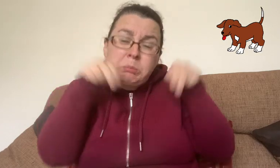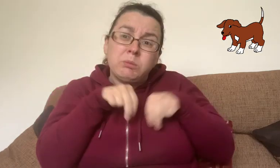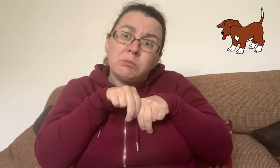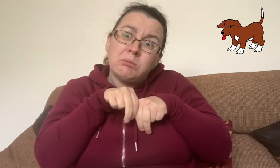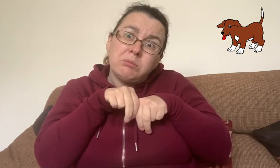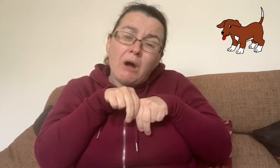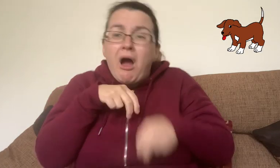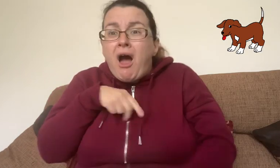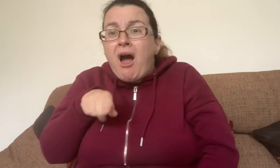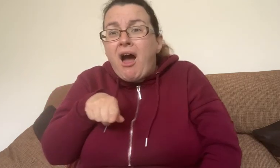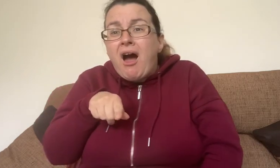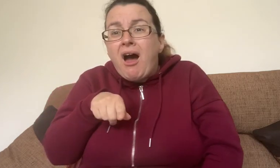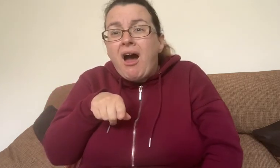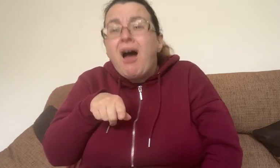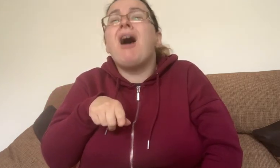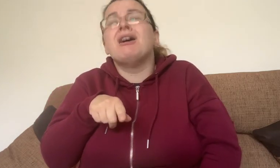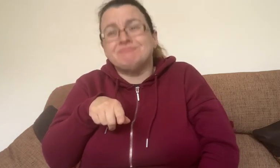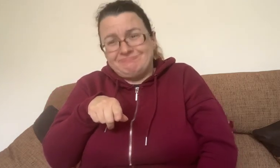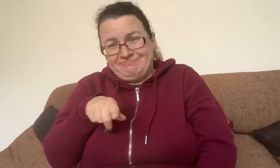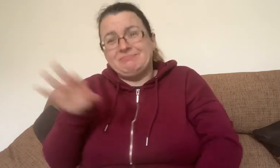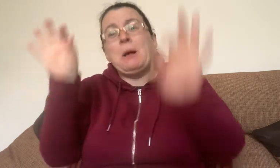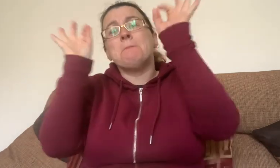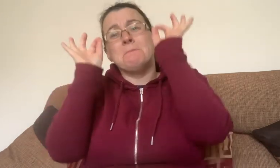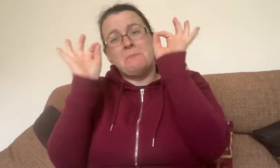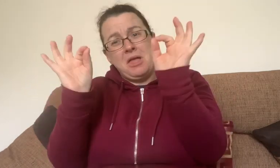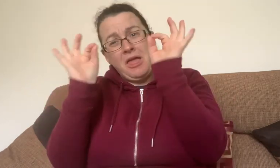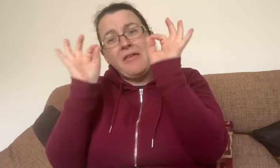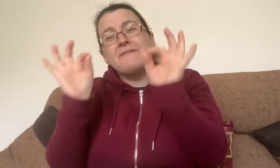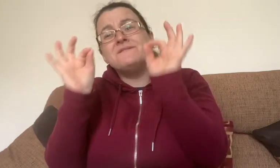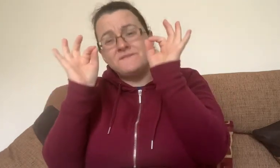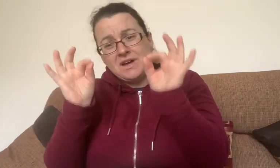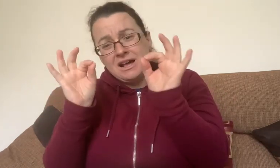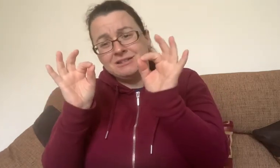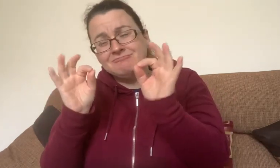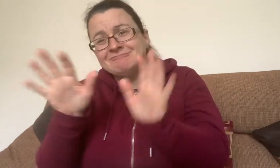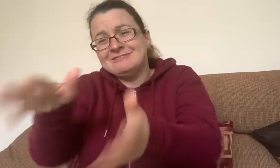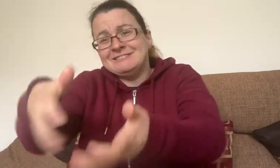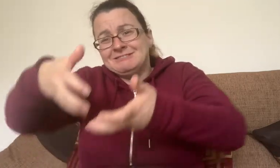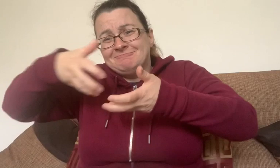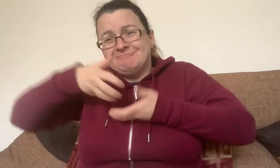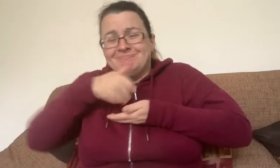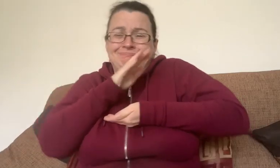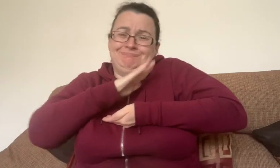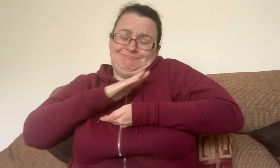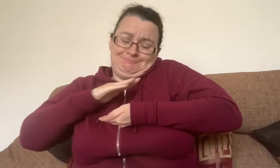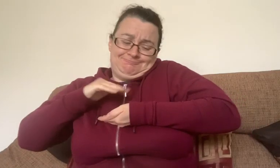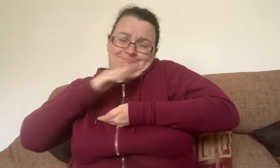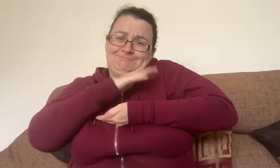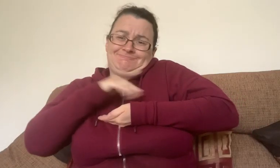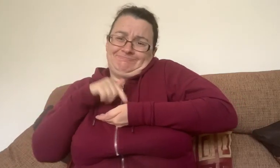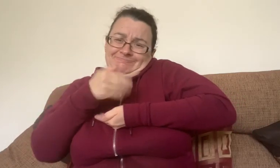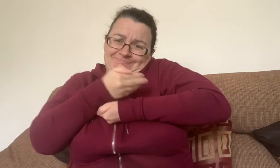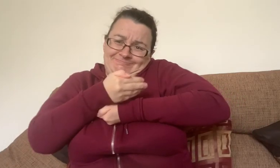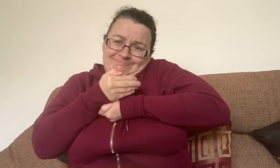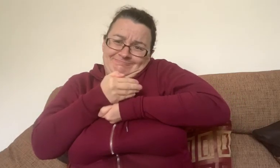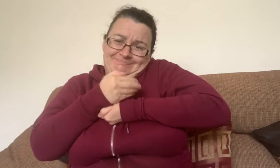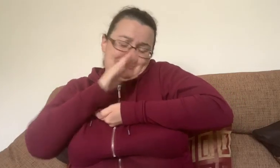He was perfect. He He I kept